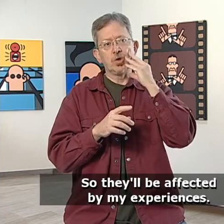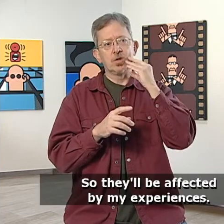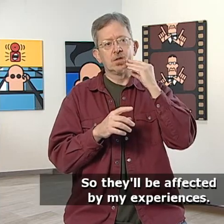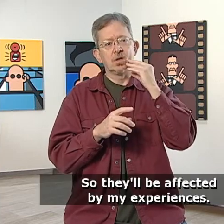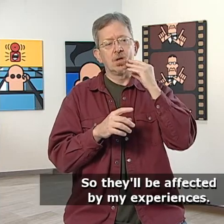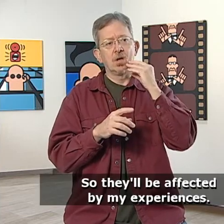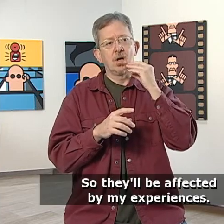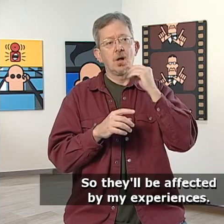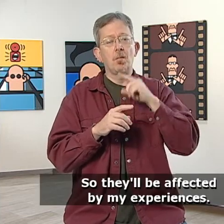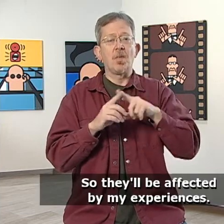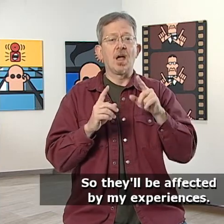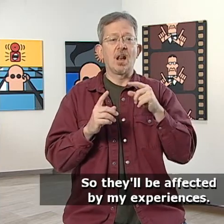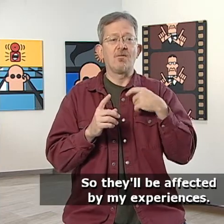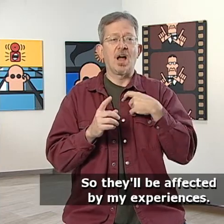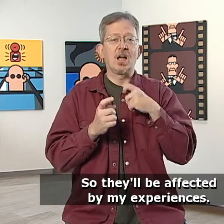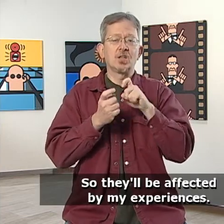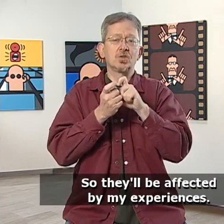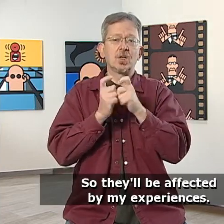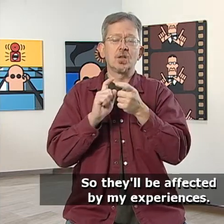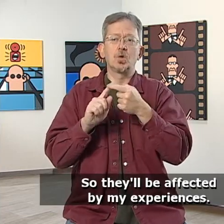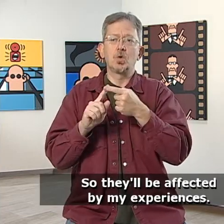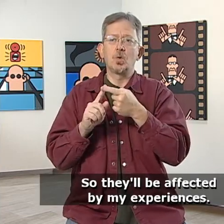So they'll be affected by my experiences.